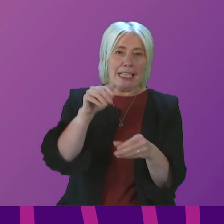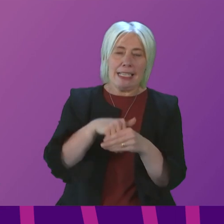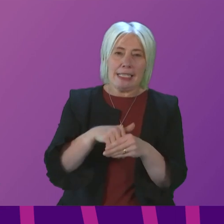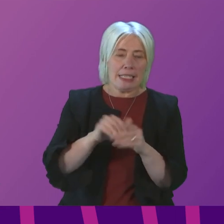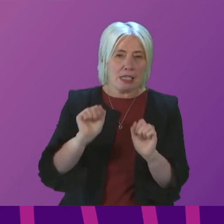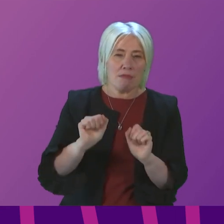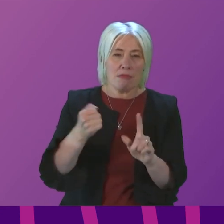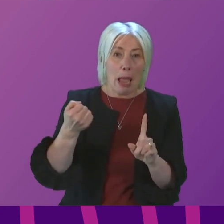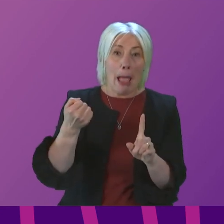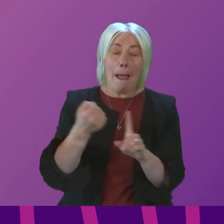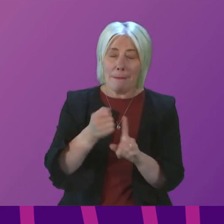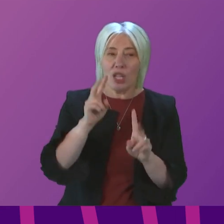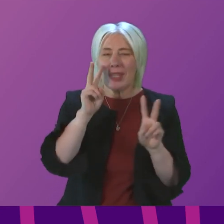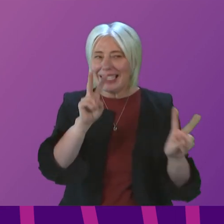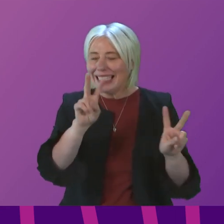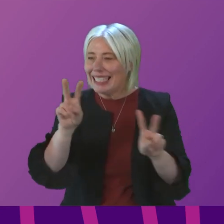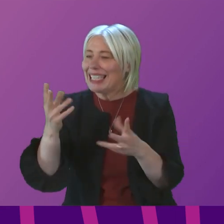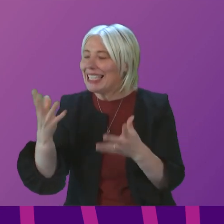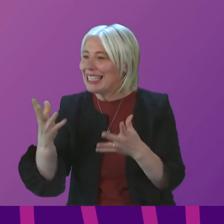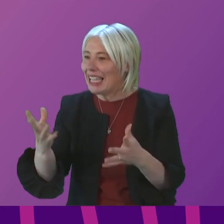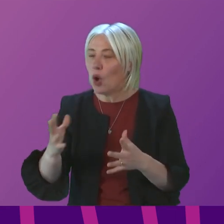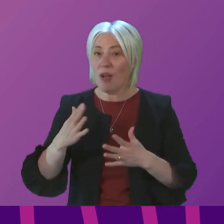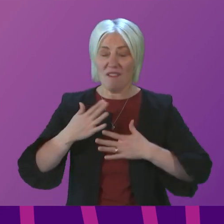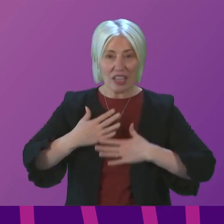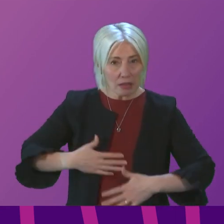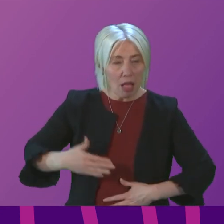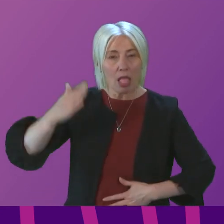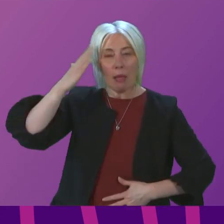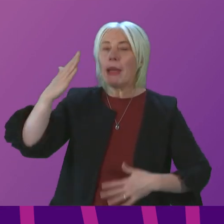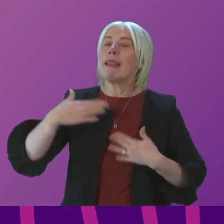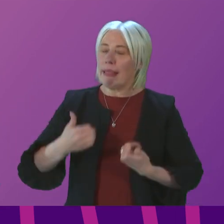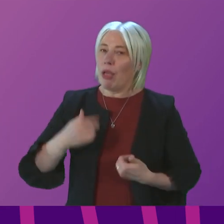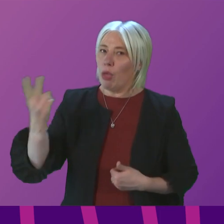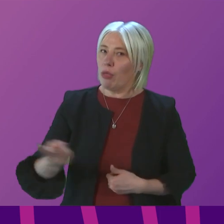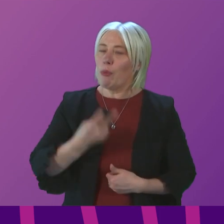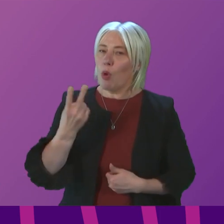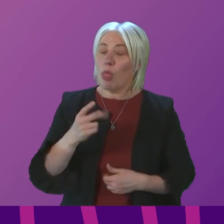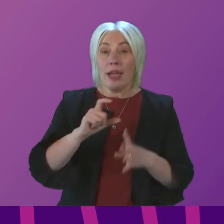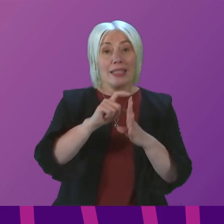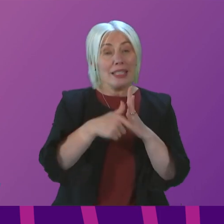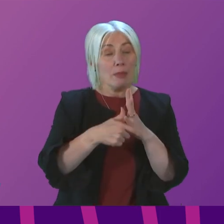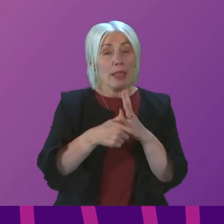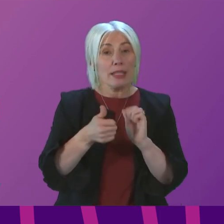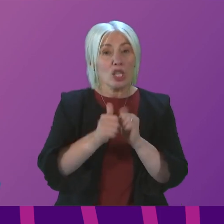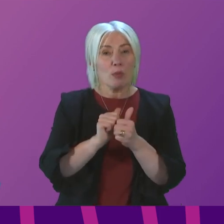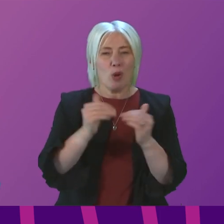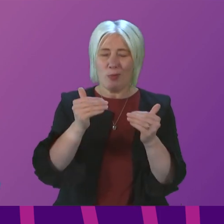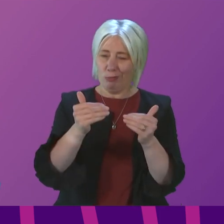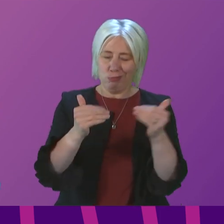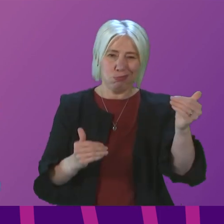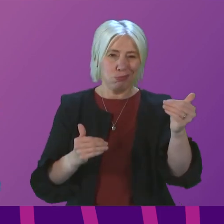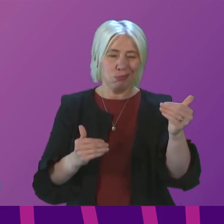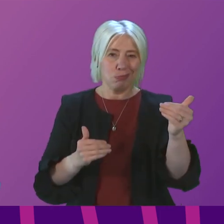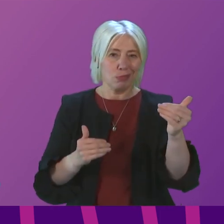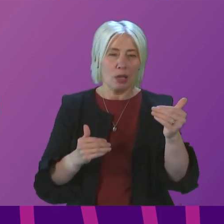the impact of which we are already beginning to see in both the nation's physical and mental health. Disability sport has been disproportionately affected with sports